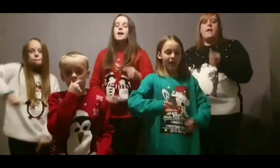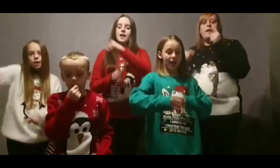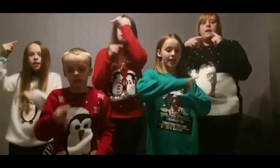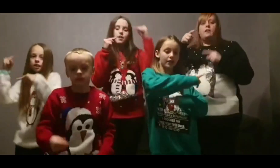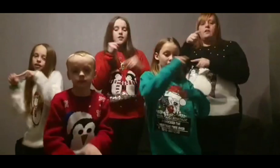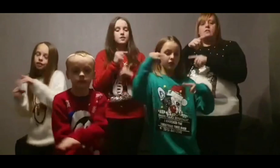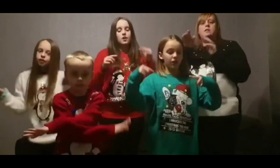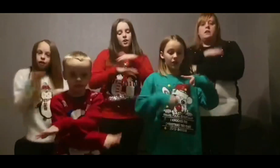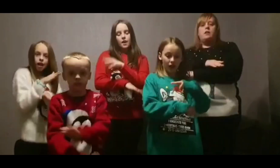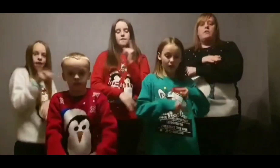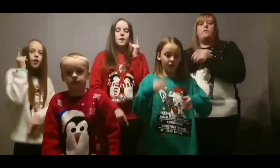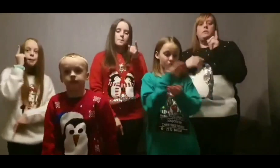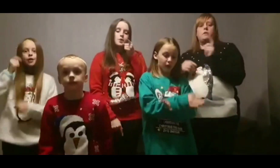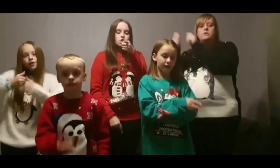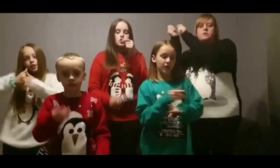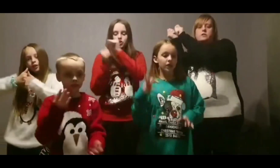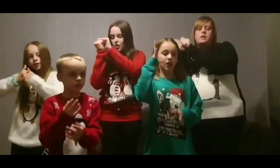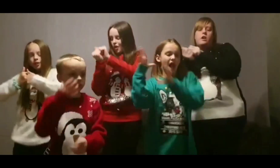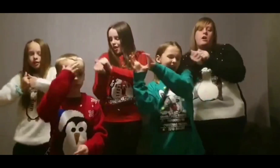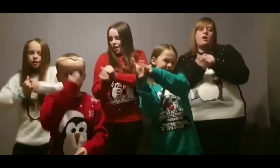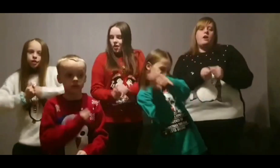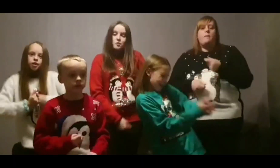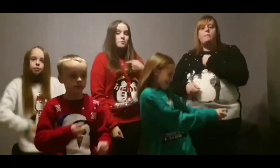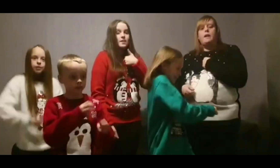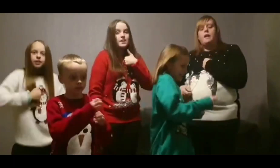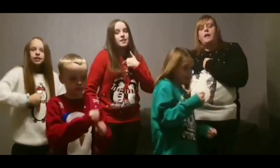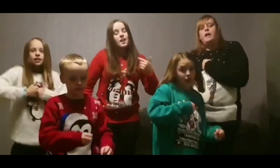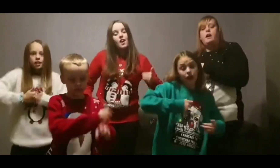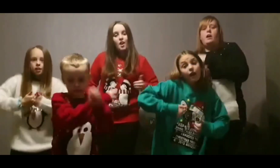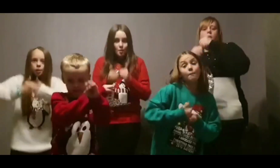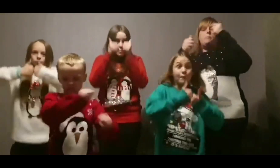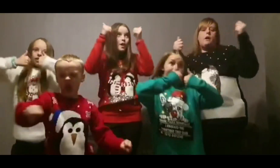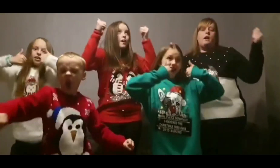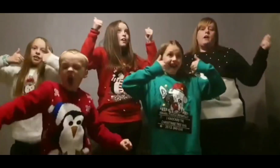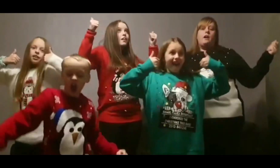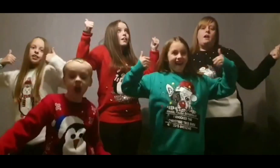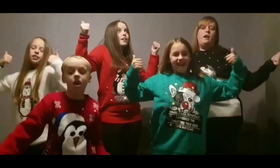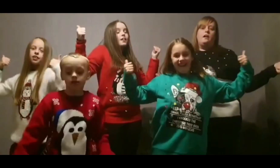man undercover But you tore me apart